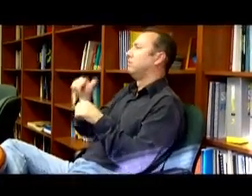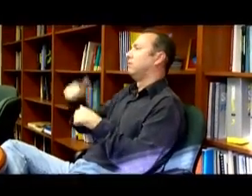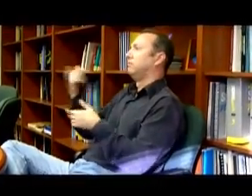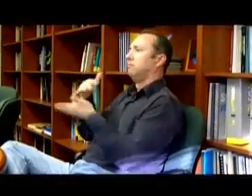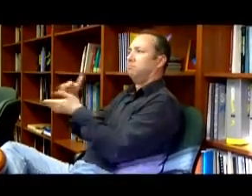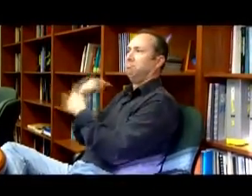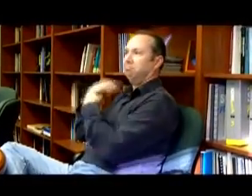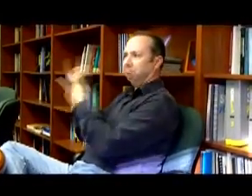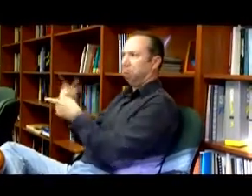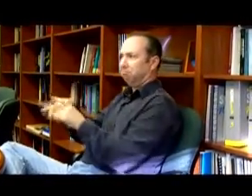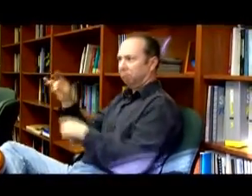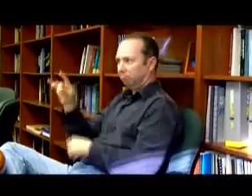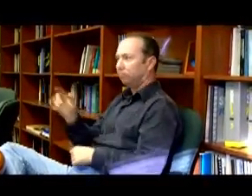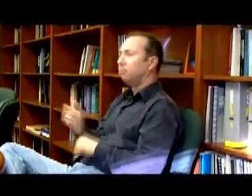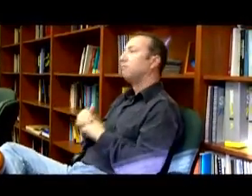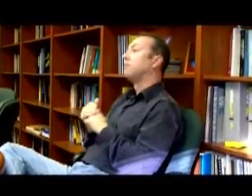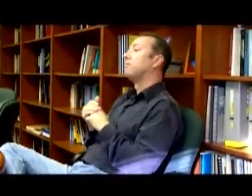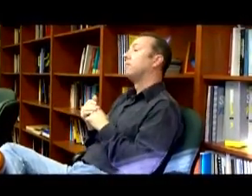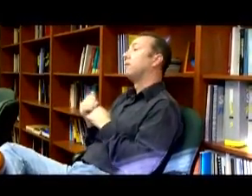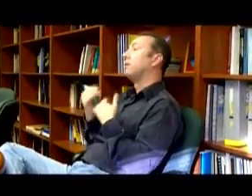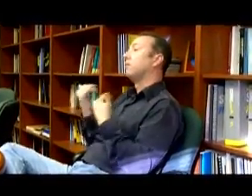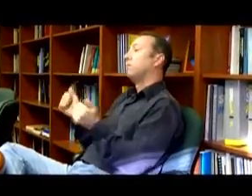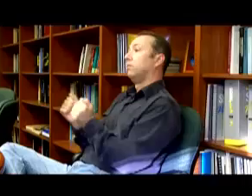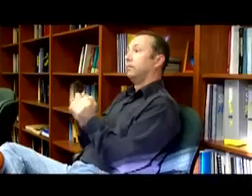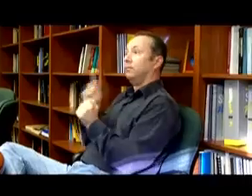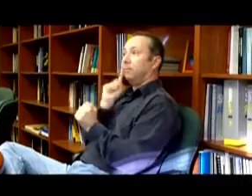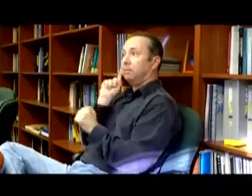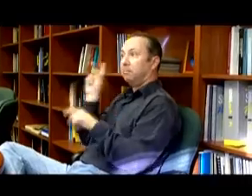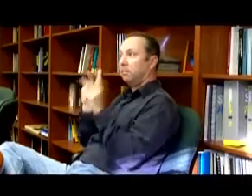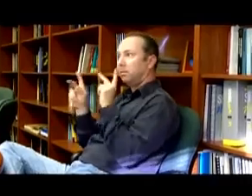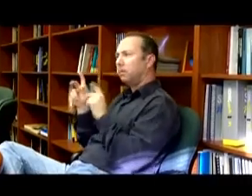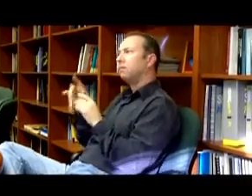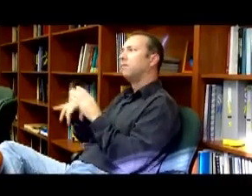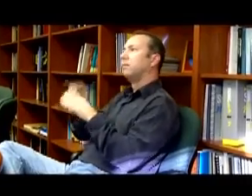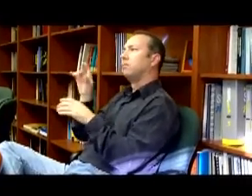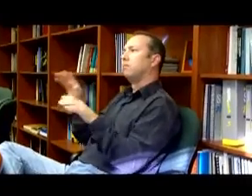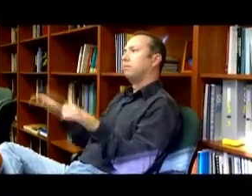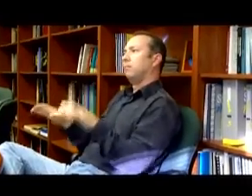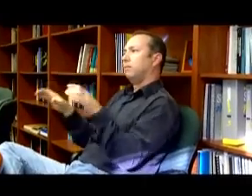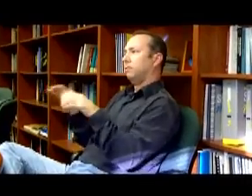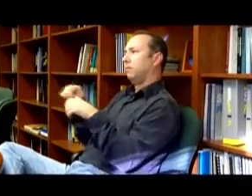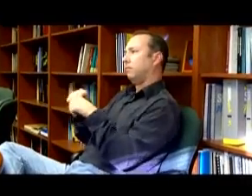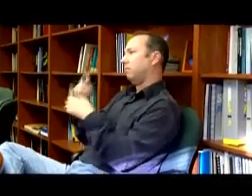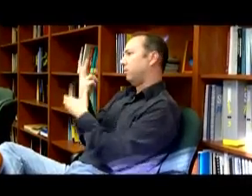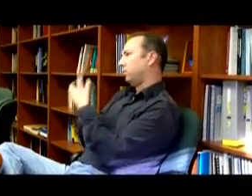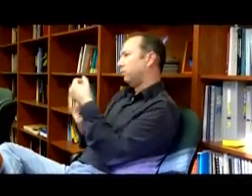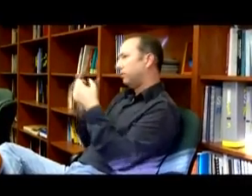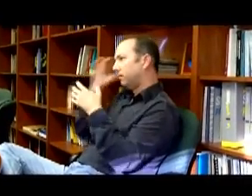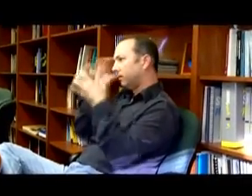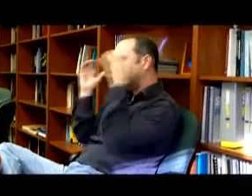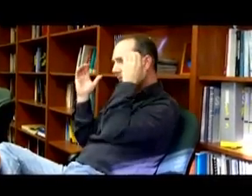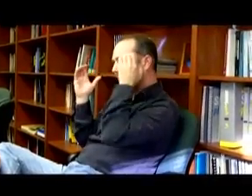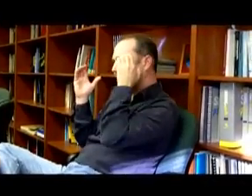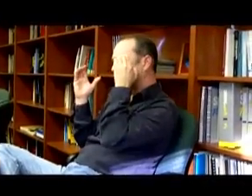stimulation, as we would anticipate. Deaf people, however, have activity on both hemispheres.